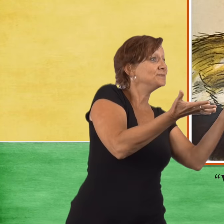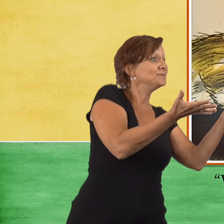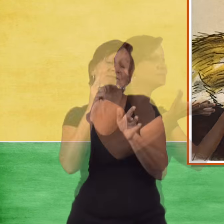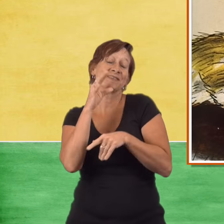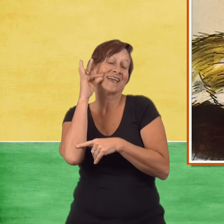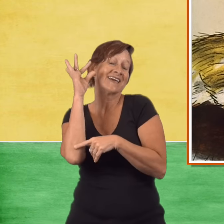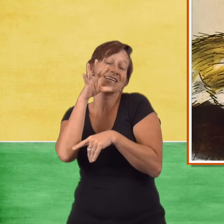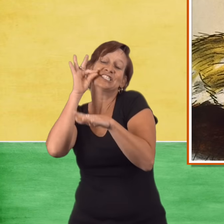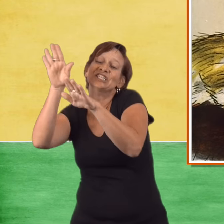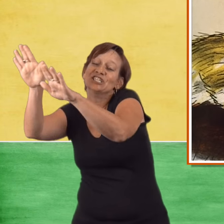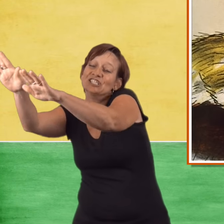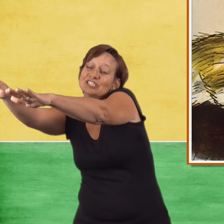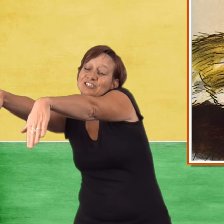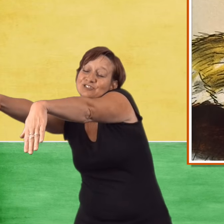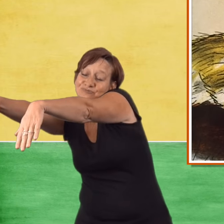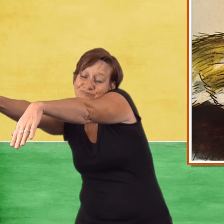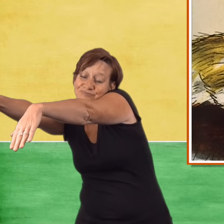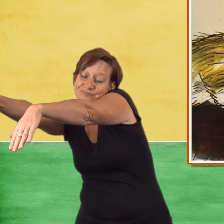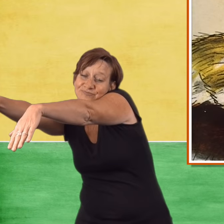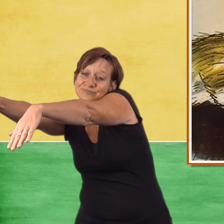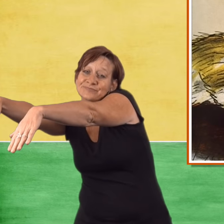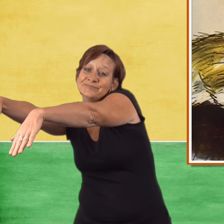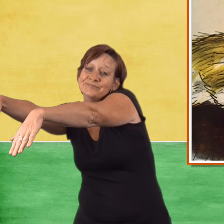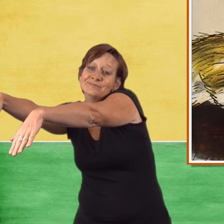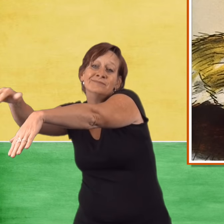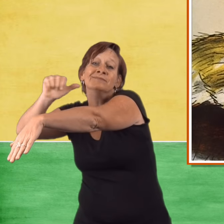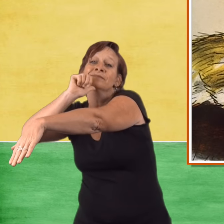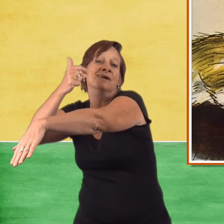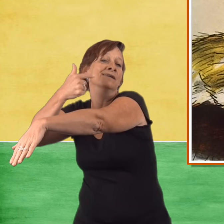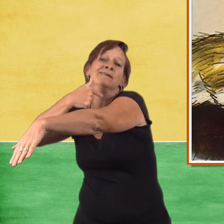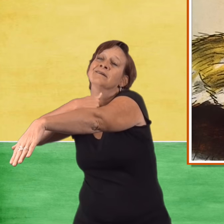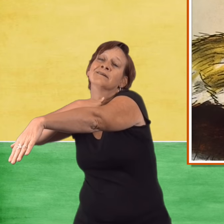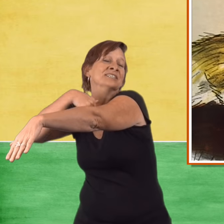Not I, said the cat.